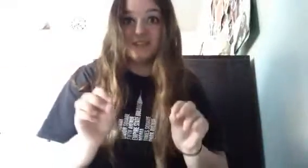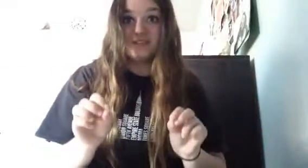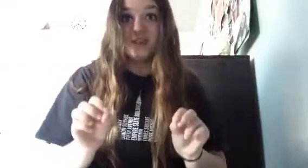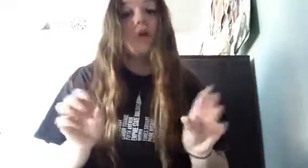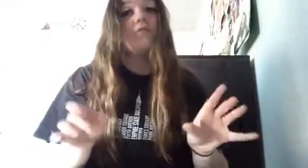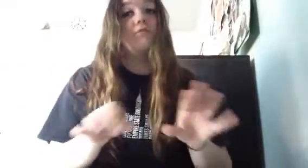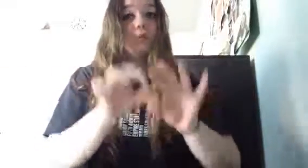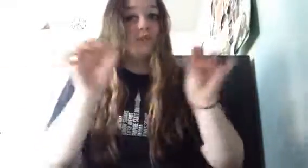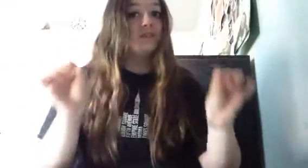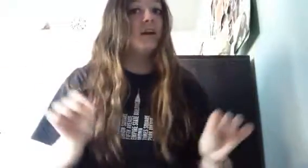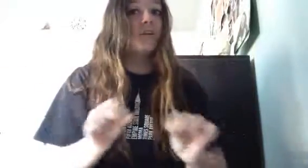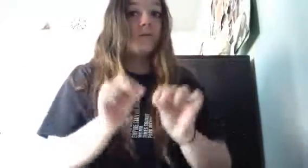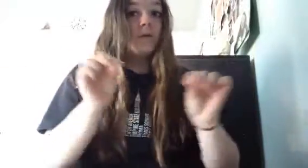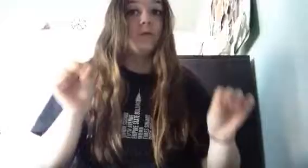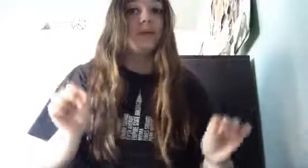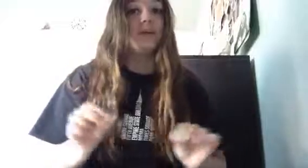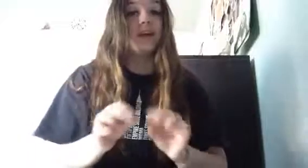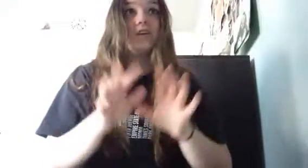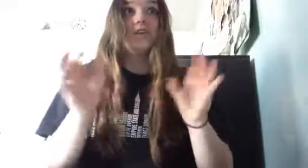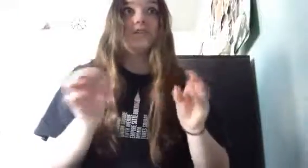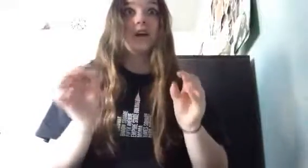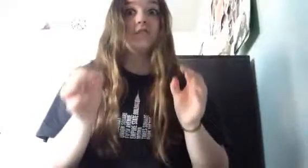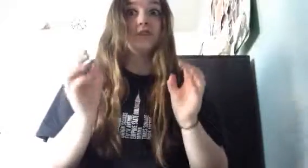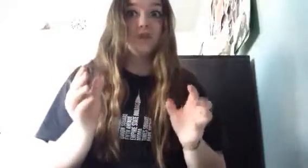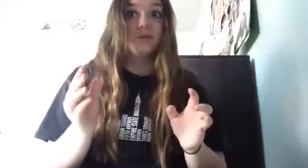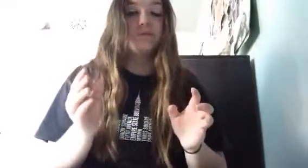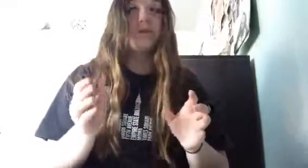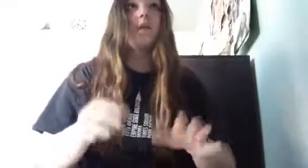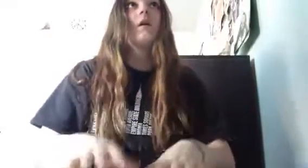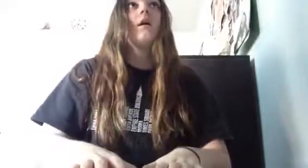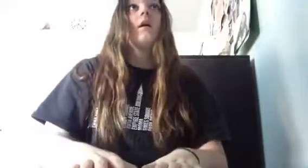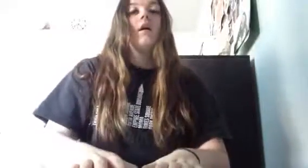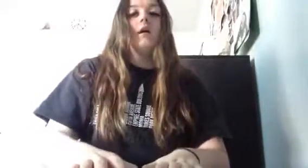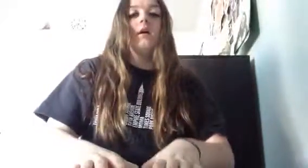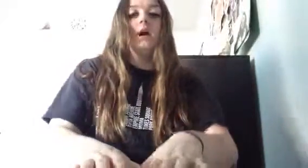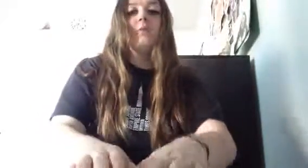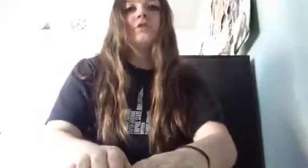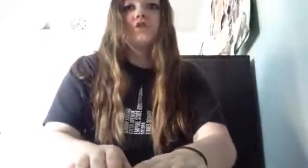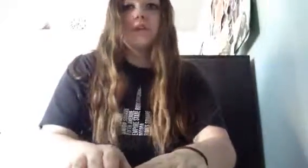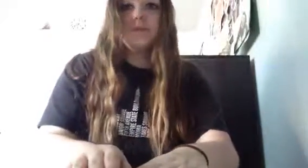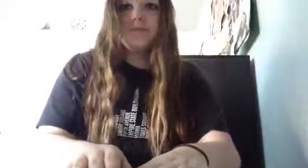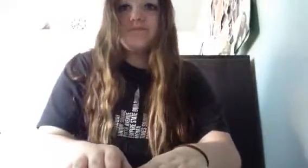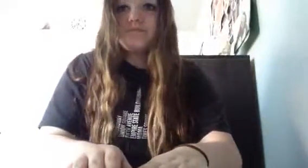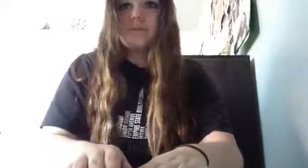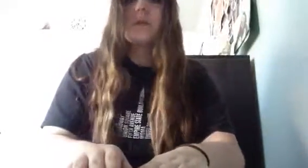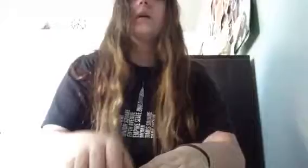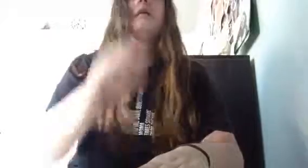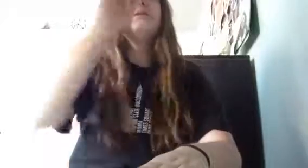focusing on the road like good drivers to do and i'm just driving and